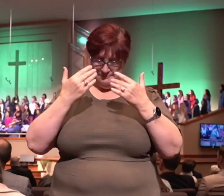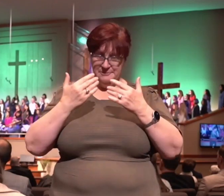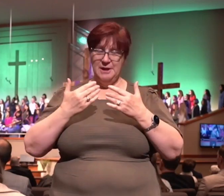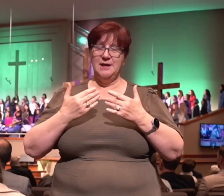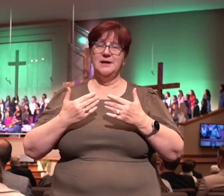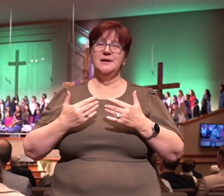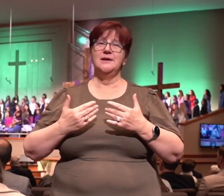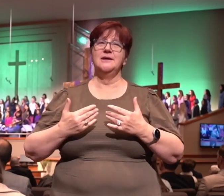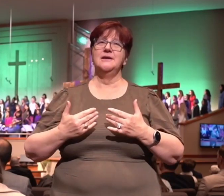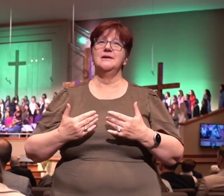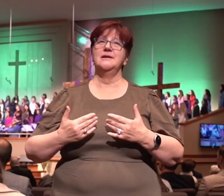me.